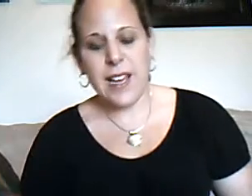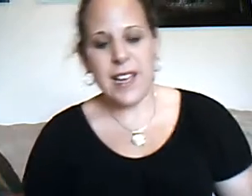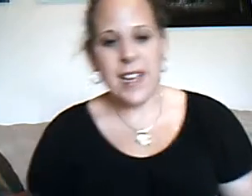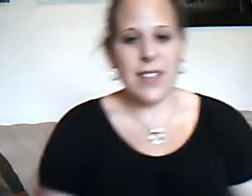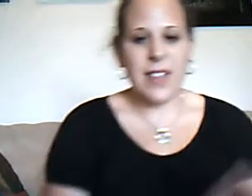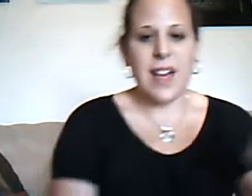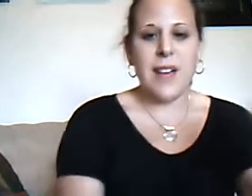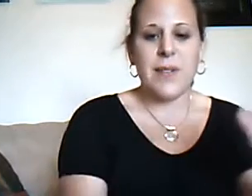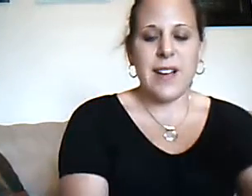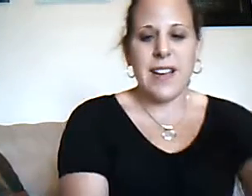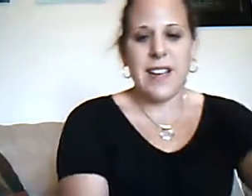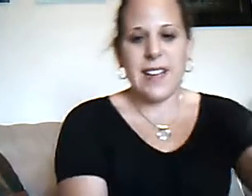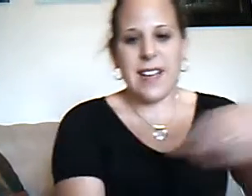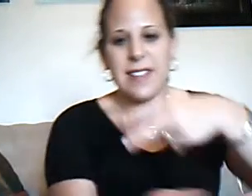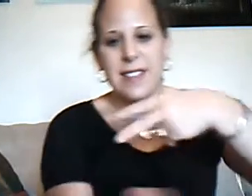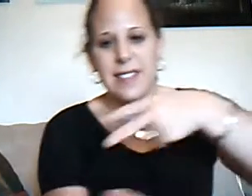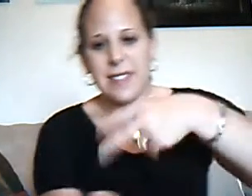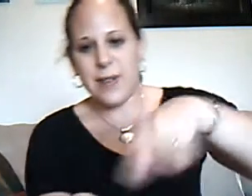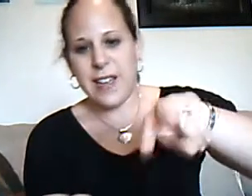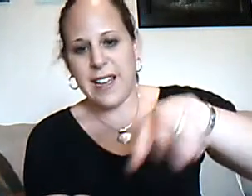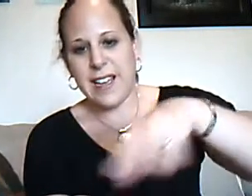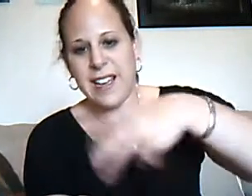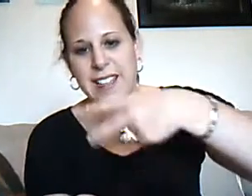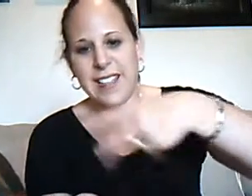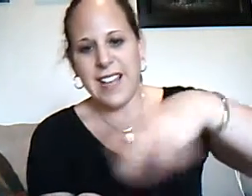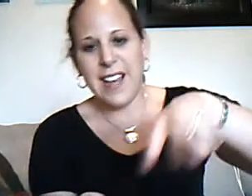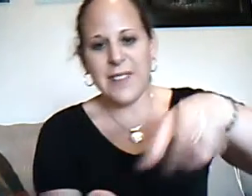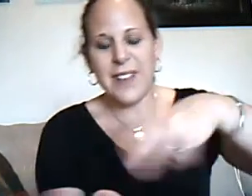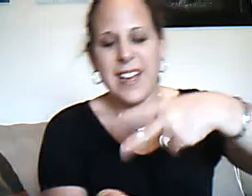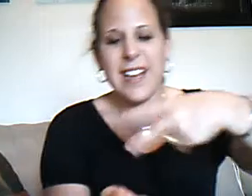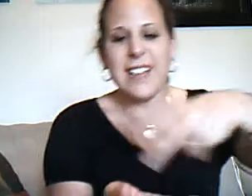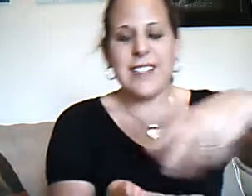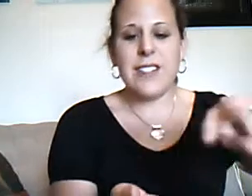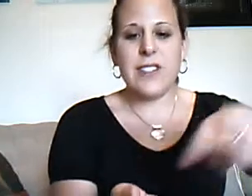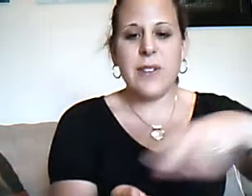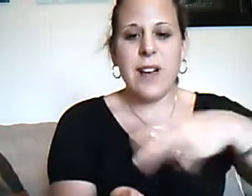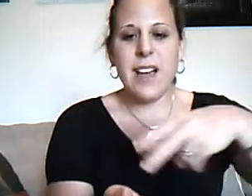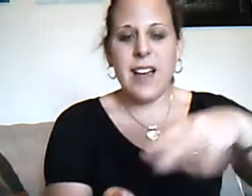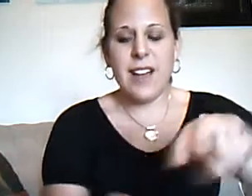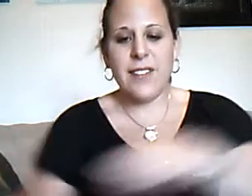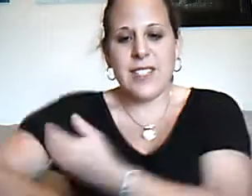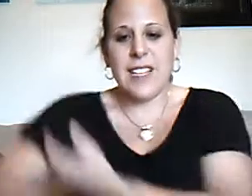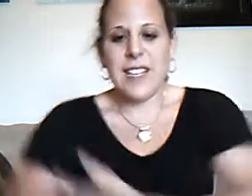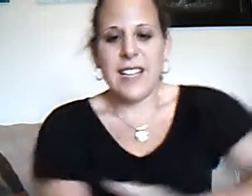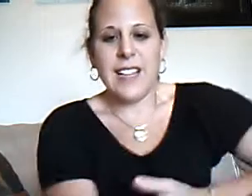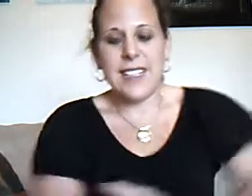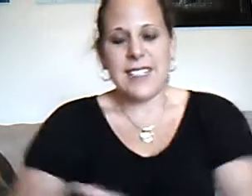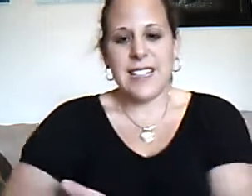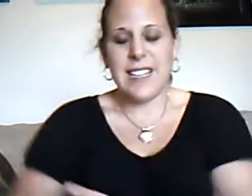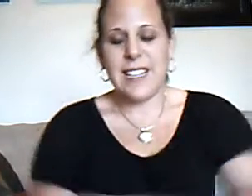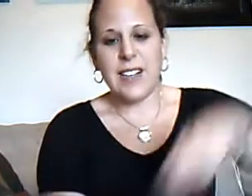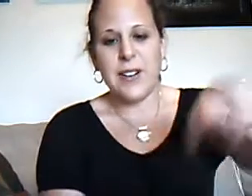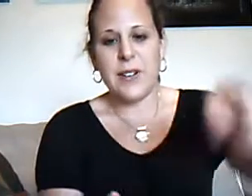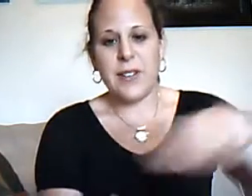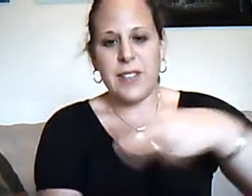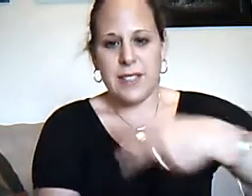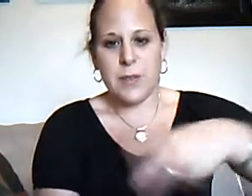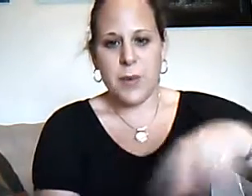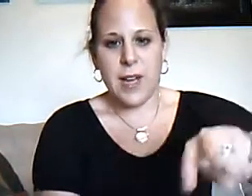and that way and this way and that way. Did you ever see a lassie go this way